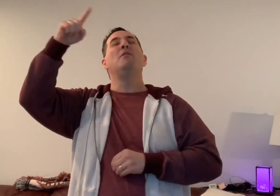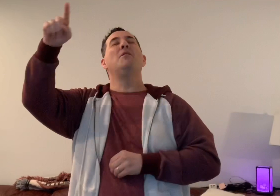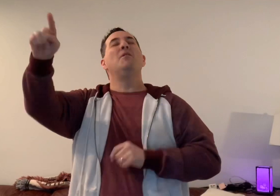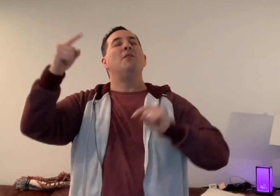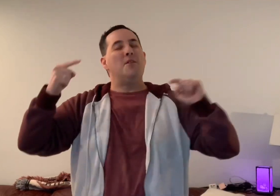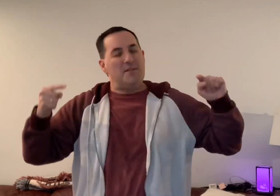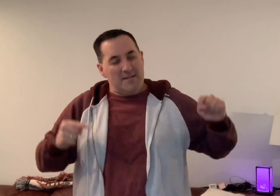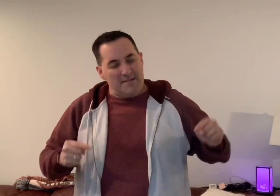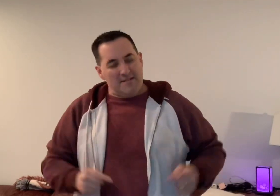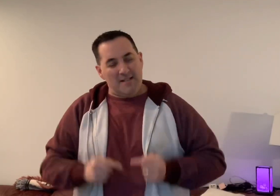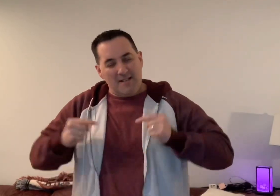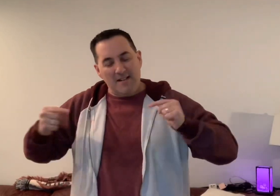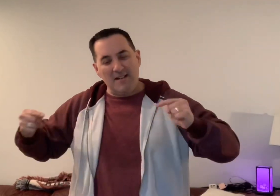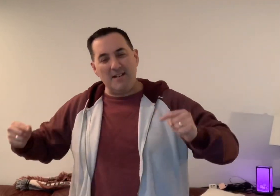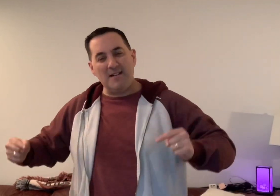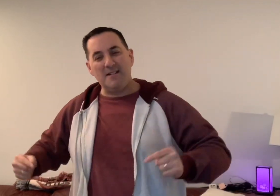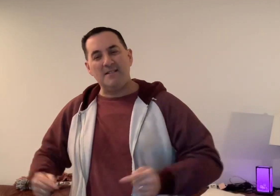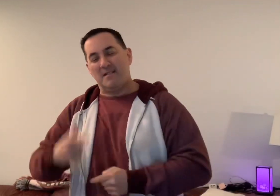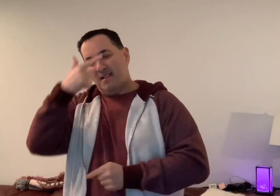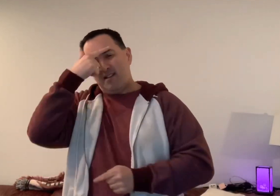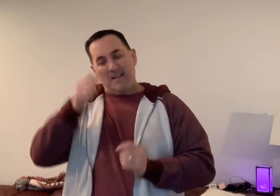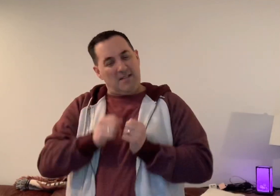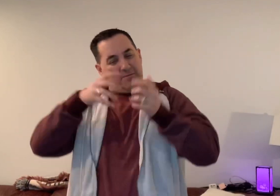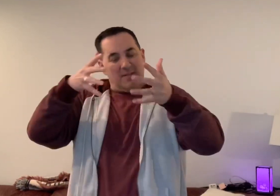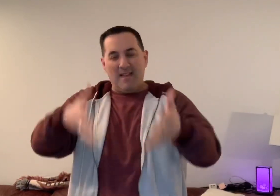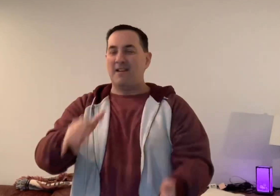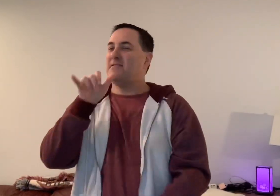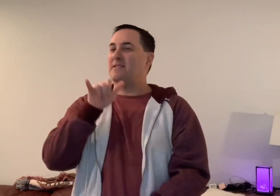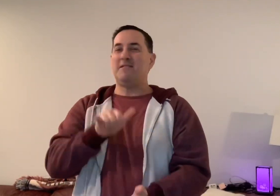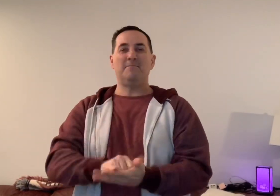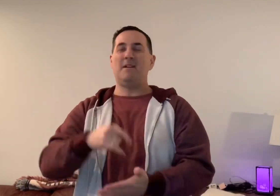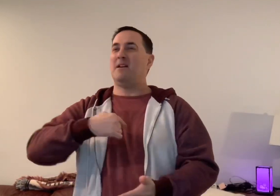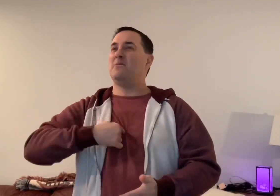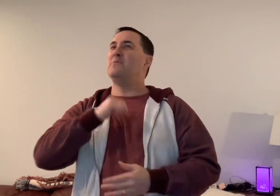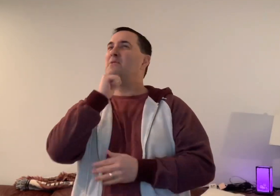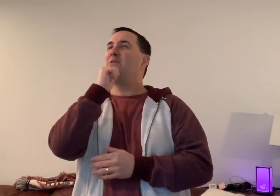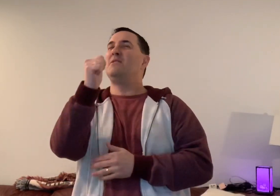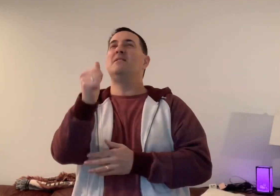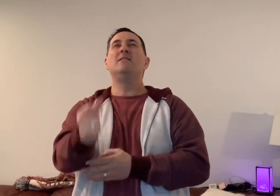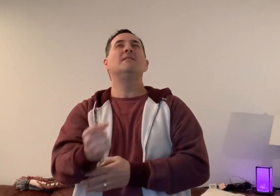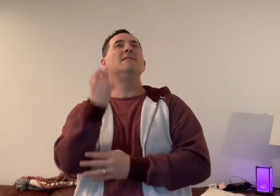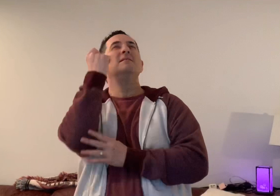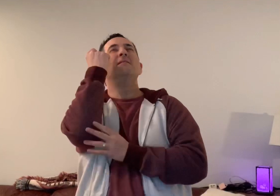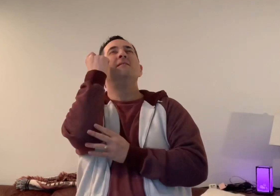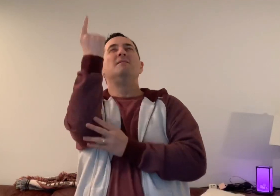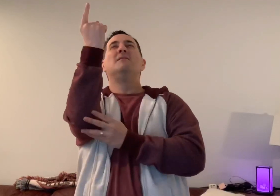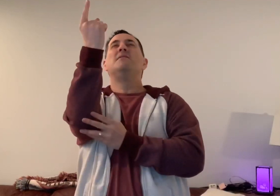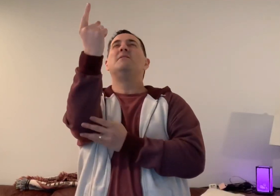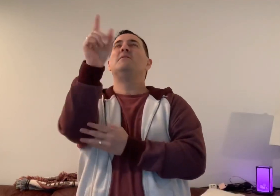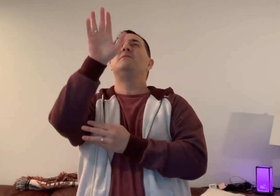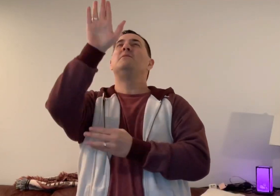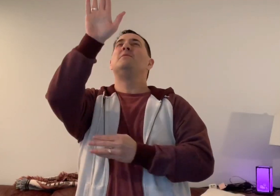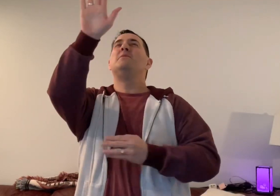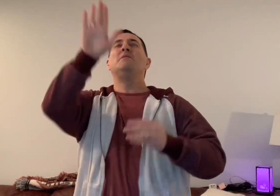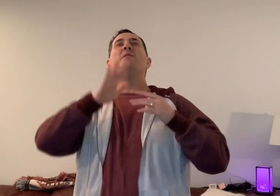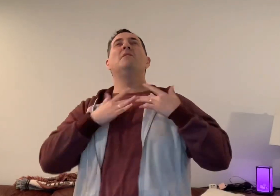the scars Cause without them I wouldn't know your